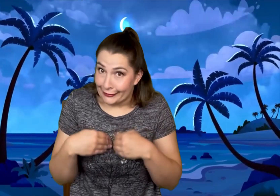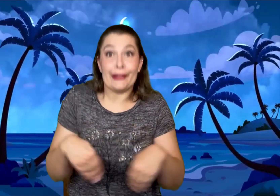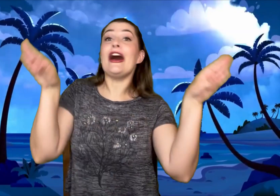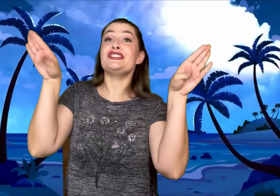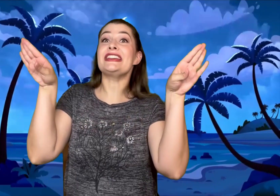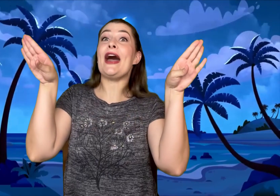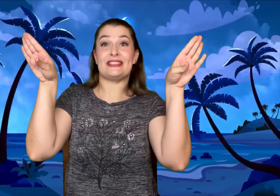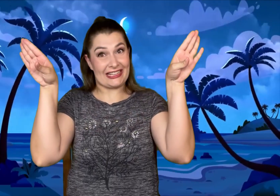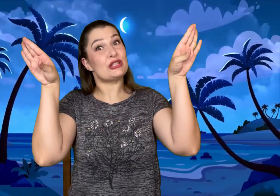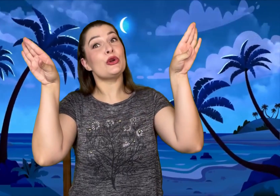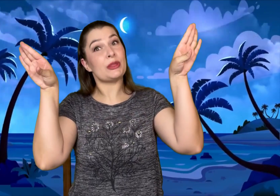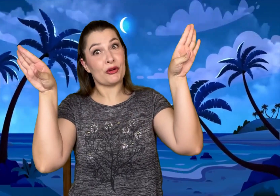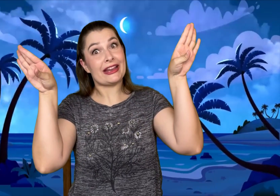Launching out into the breeze